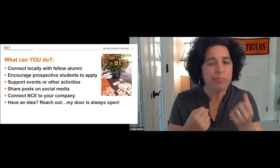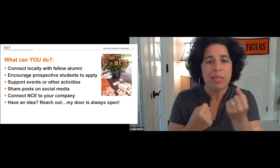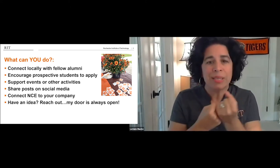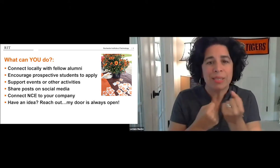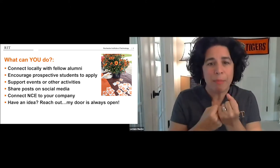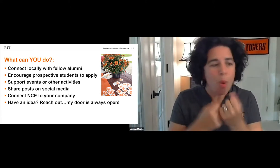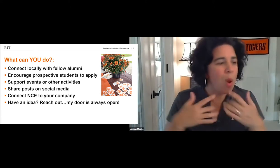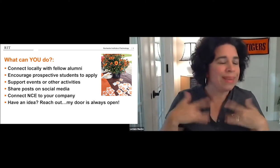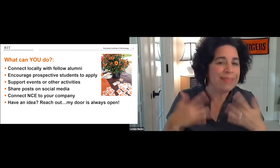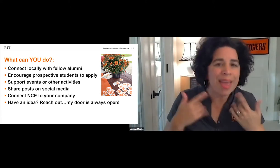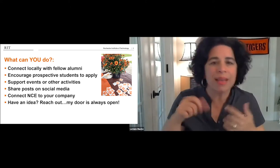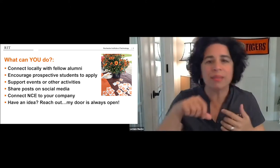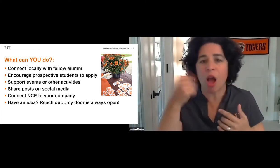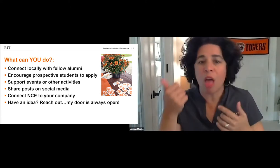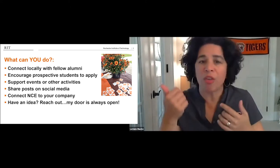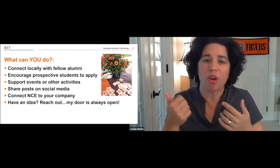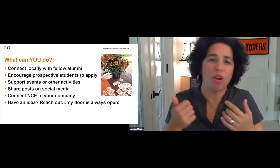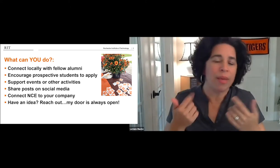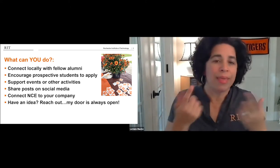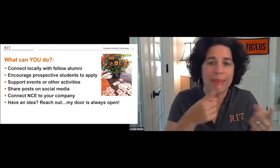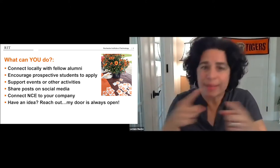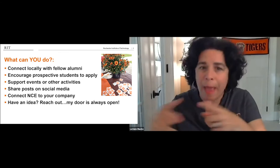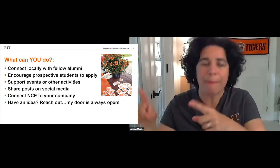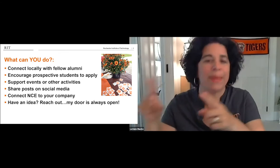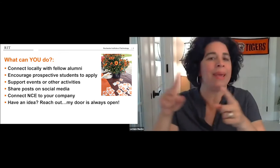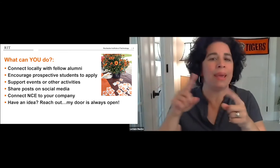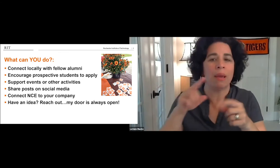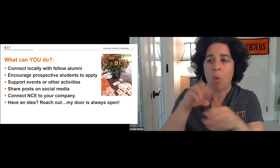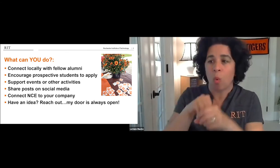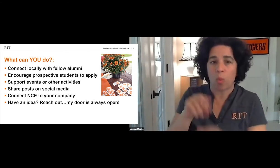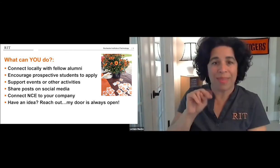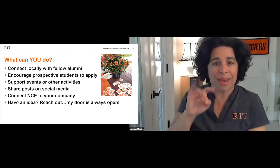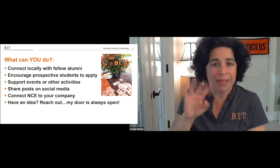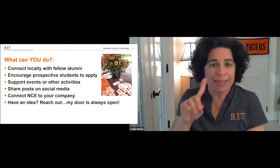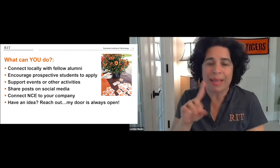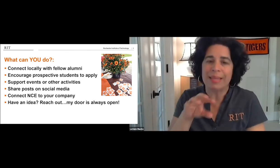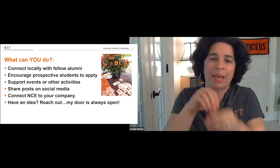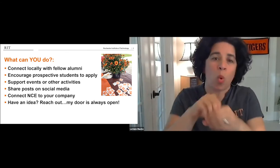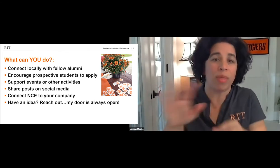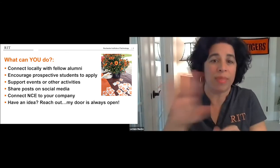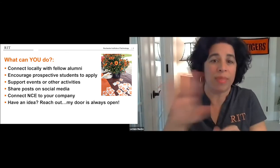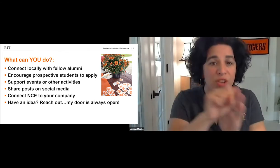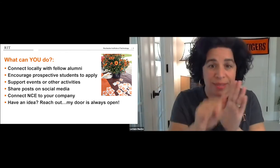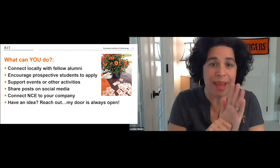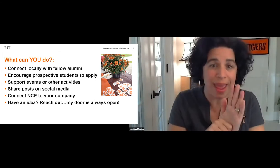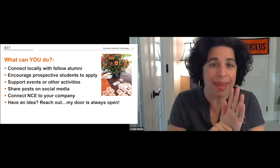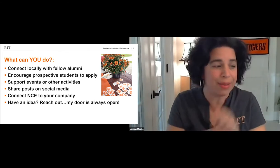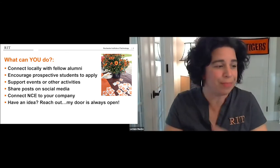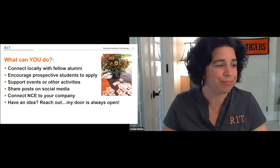at NTID. You can support events and other things happening within the NTID community and